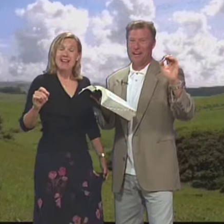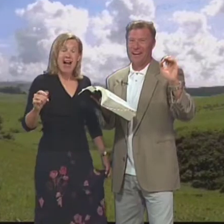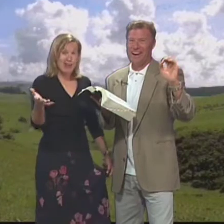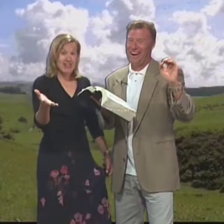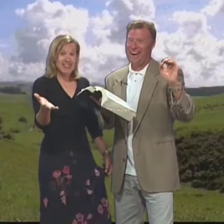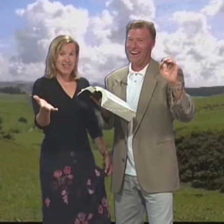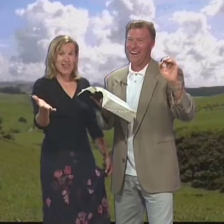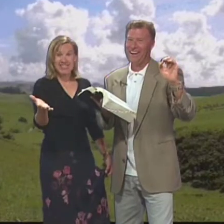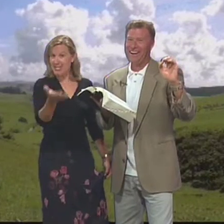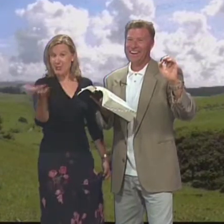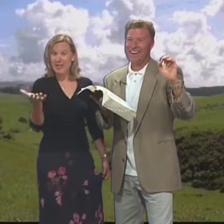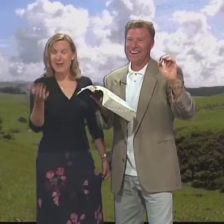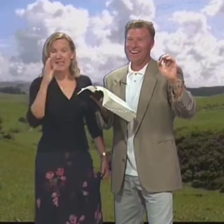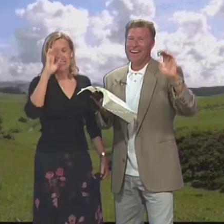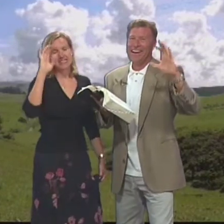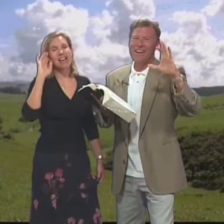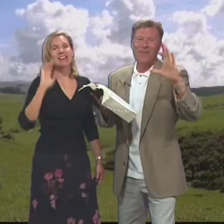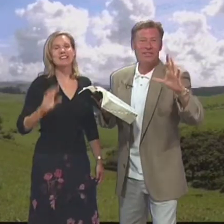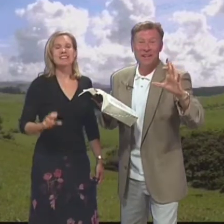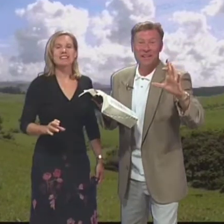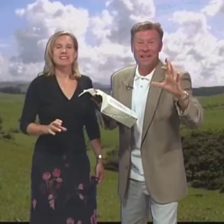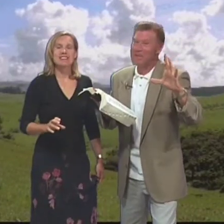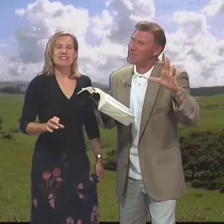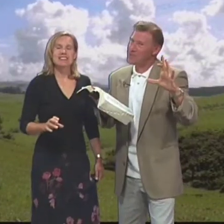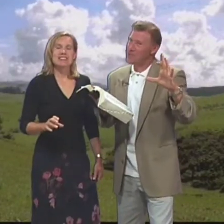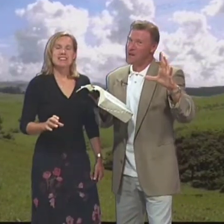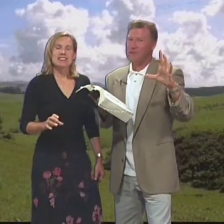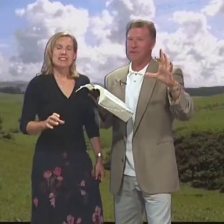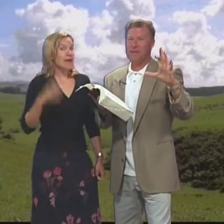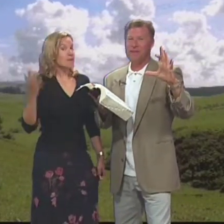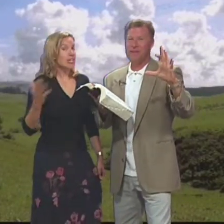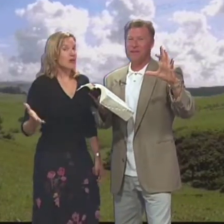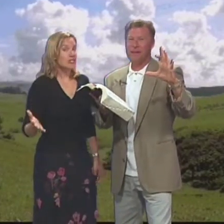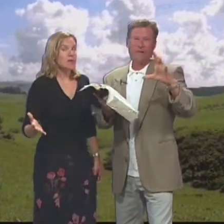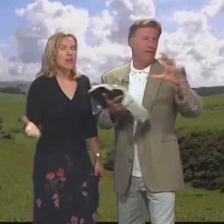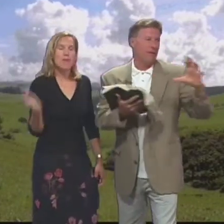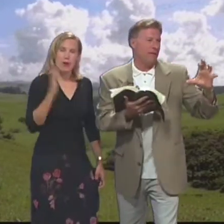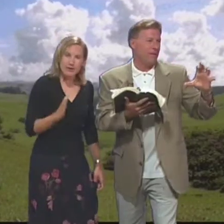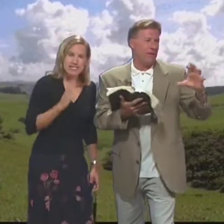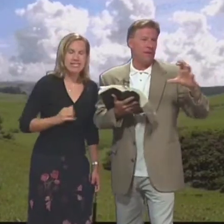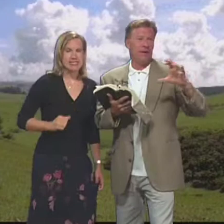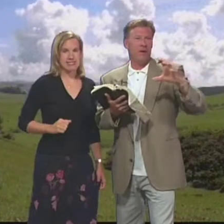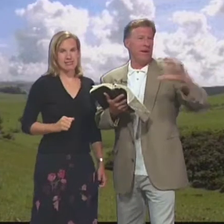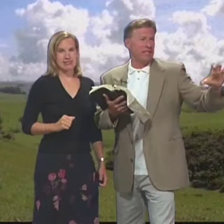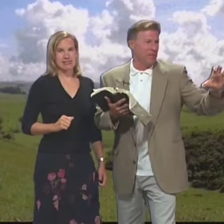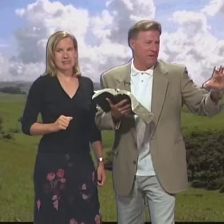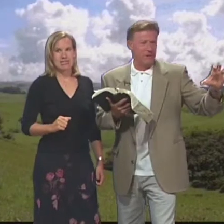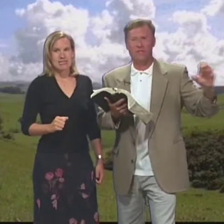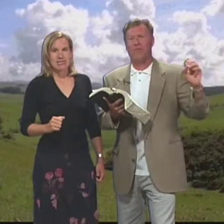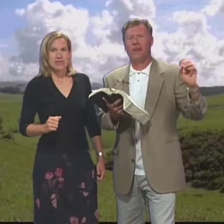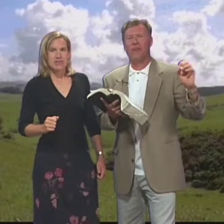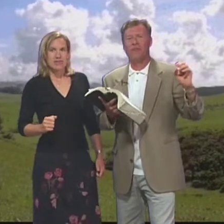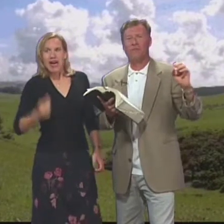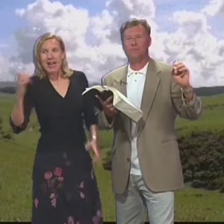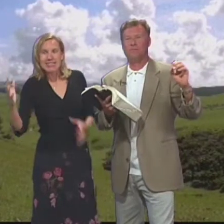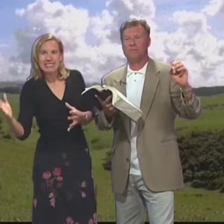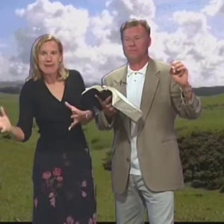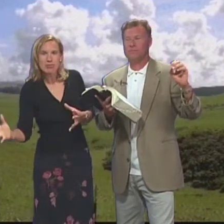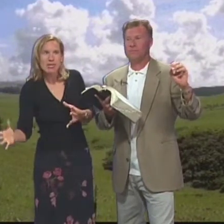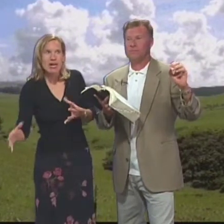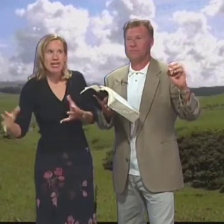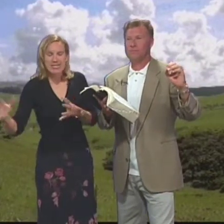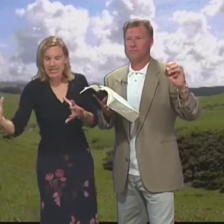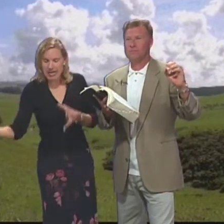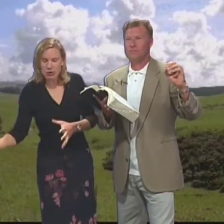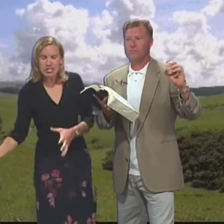I've been to church You know there's a lot of good things But sometimes Y hay muchas cosas buenas Pero a veces You know we need someone To do this over here Ay